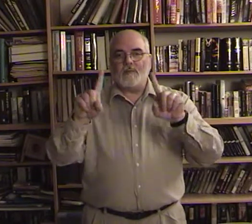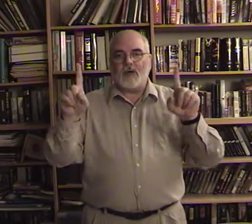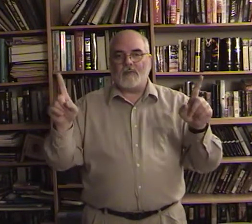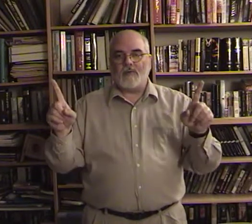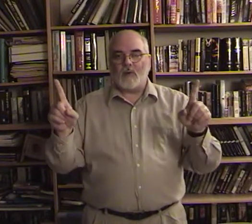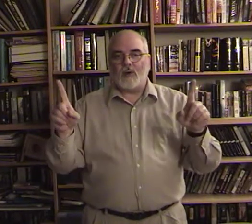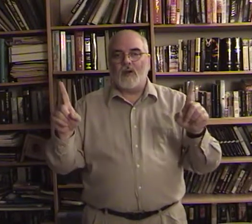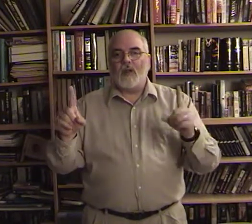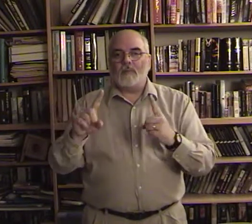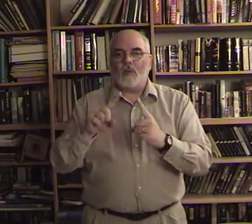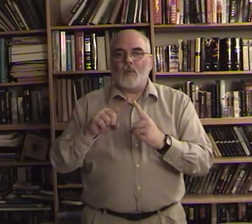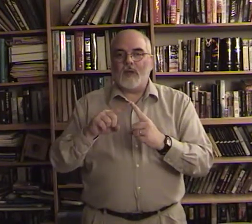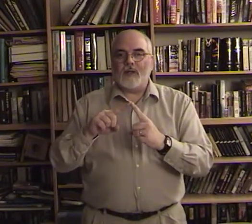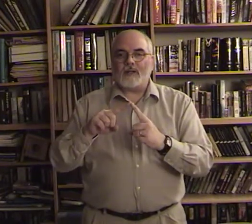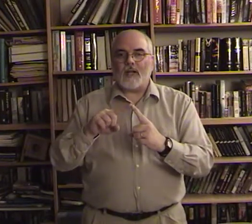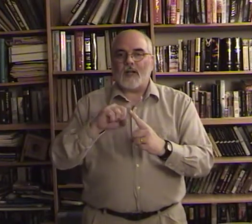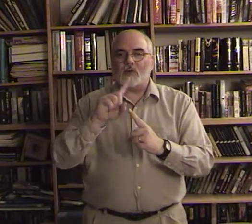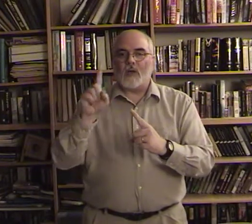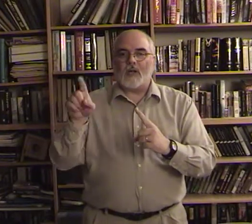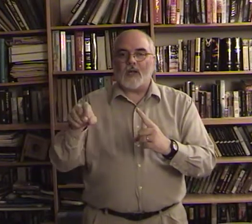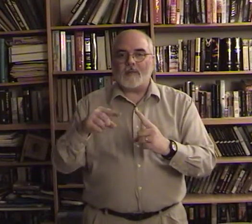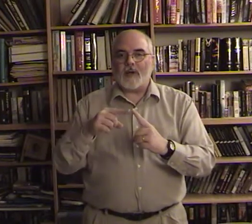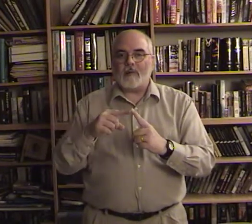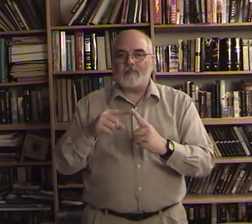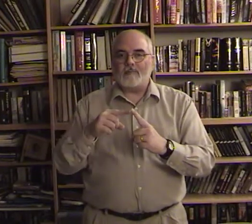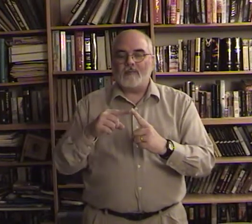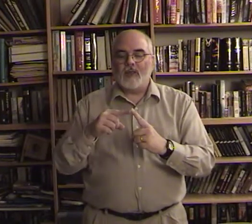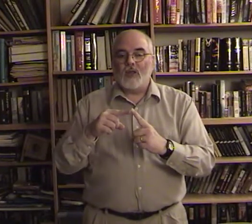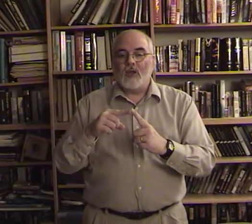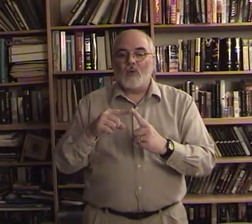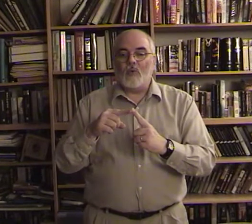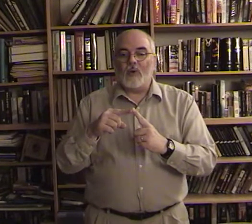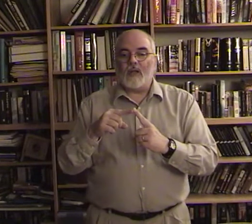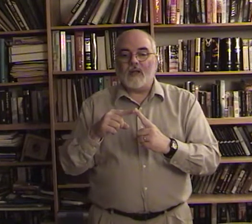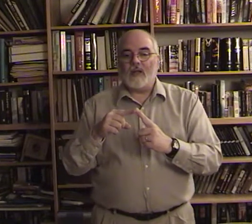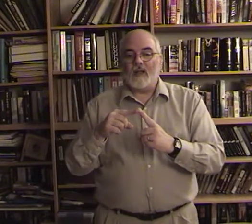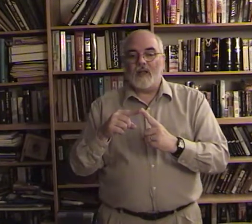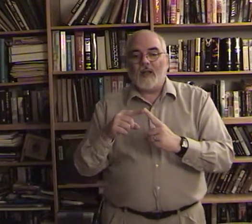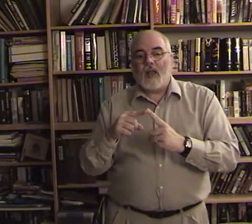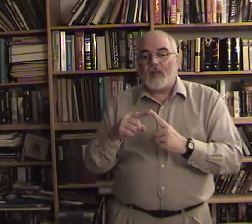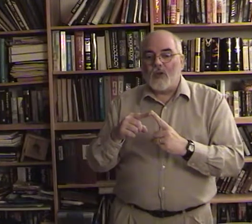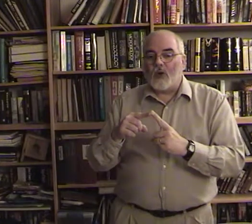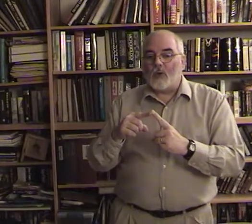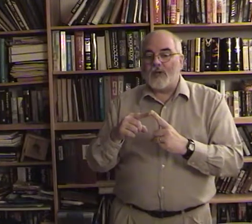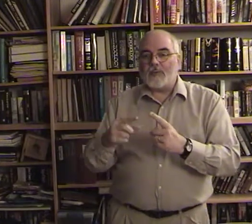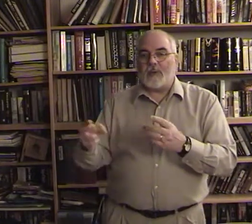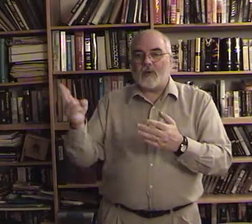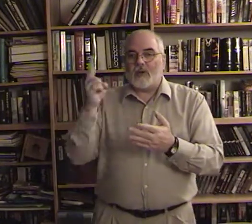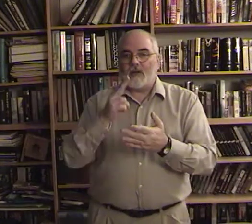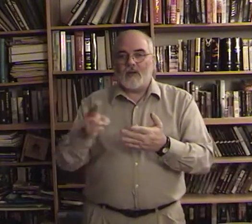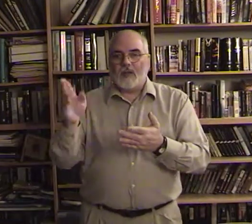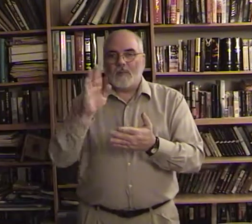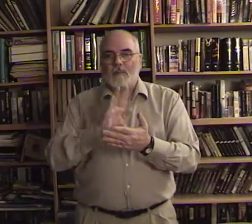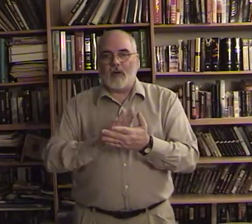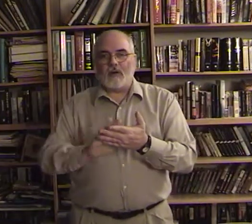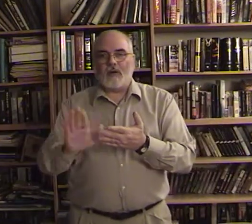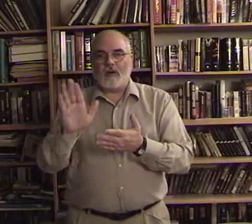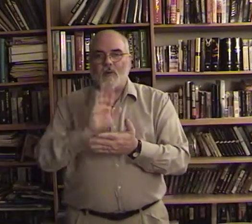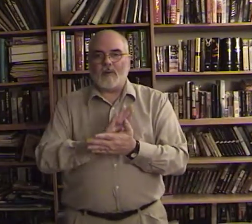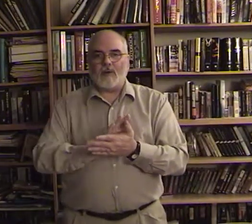but before but when it's kind of like drawing a lollipop when the holy spirit butter and wipe it